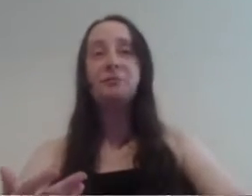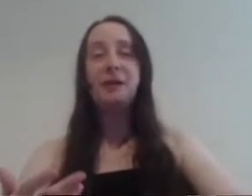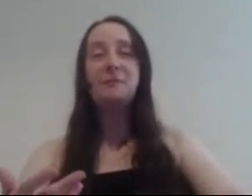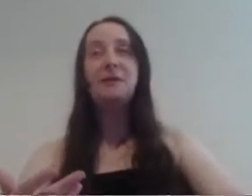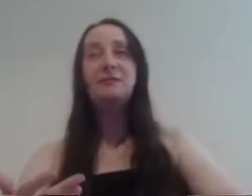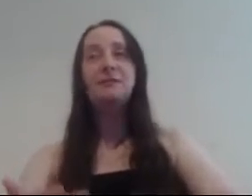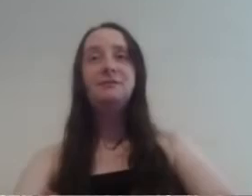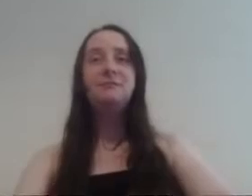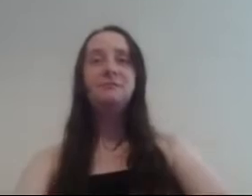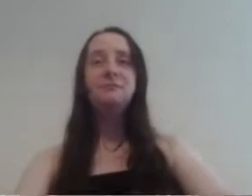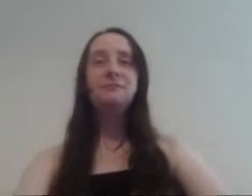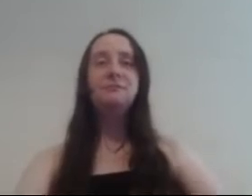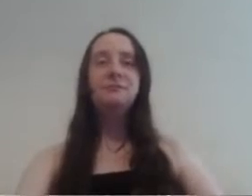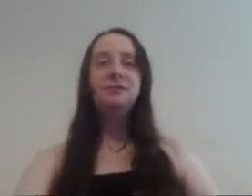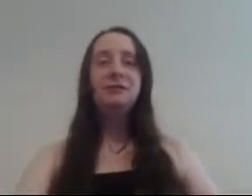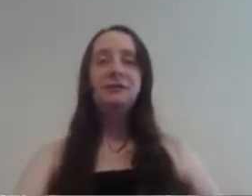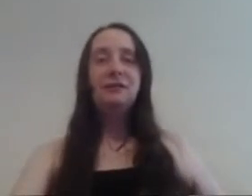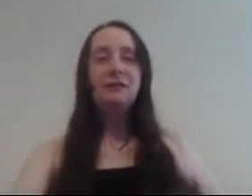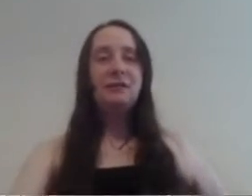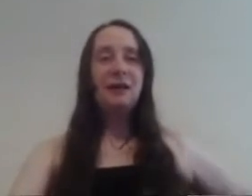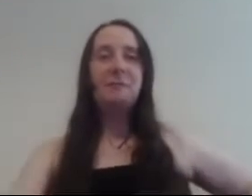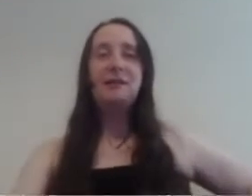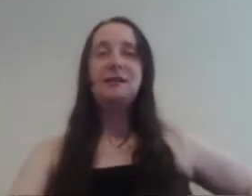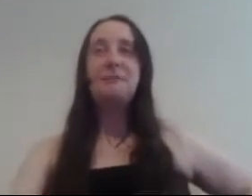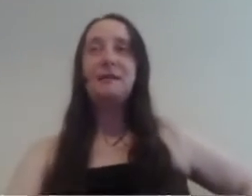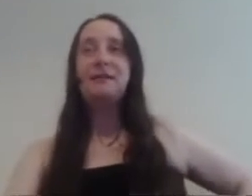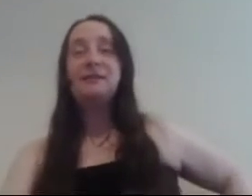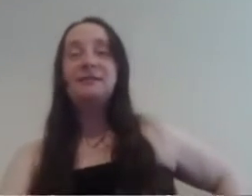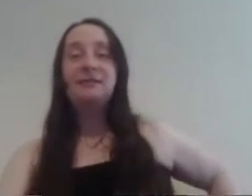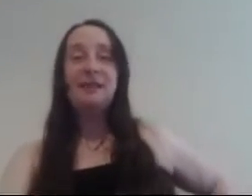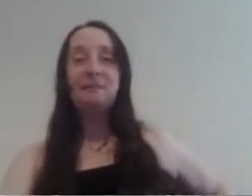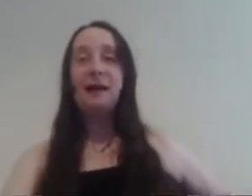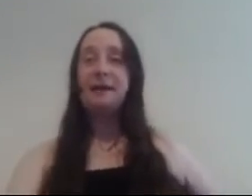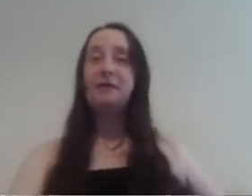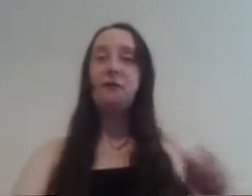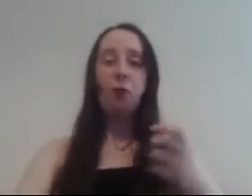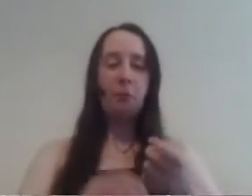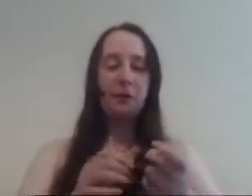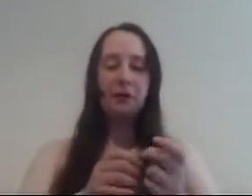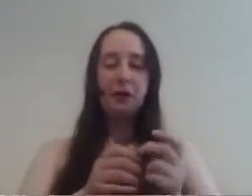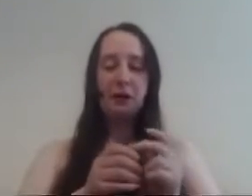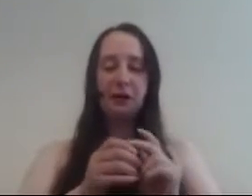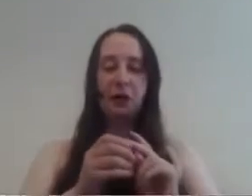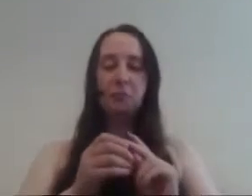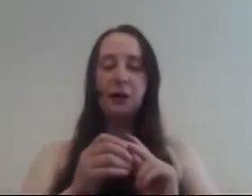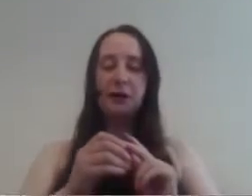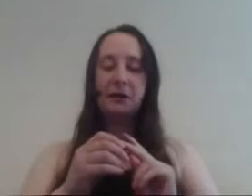with Emma and we didn't expect her to take Marion's form either, they killed Marion.